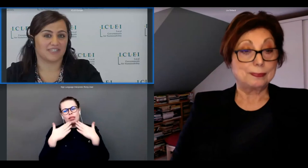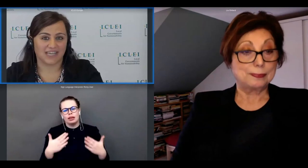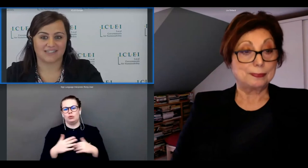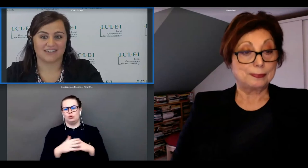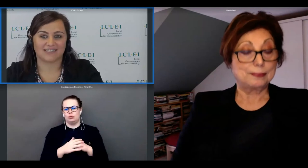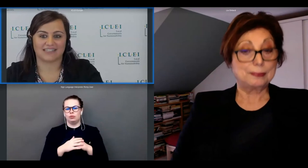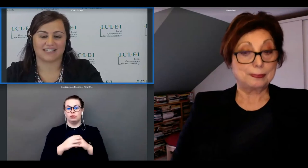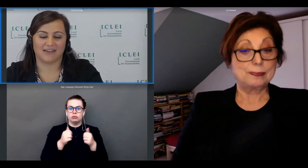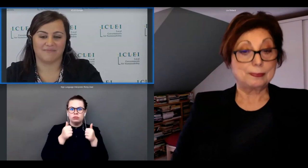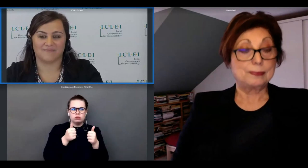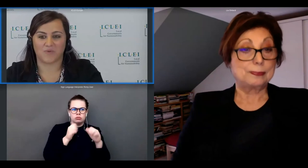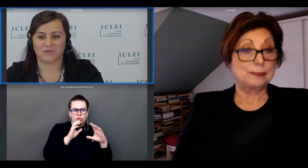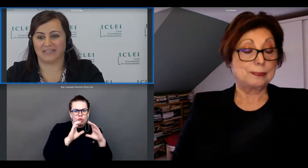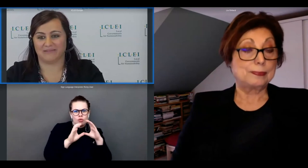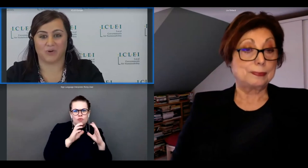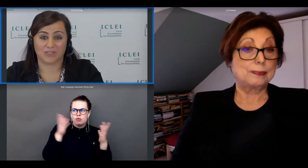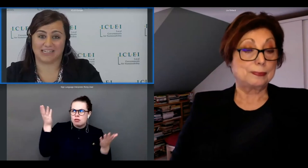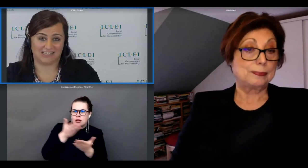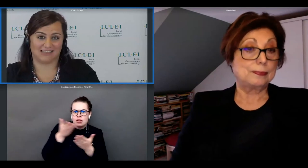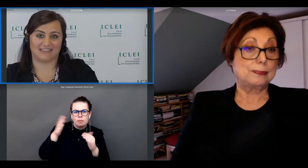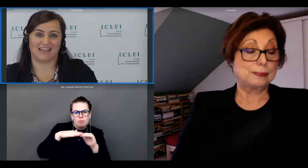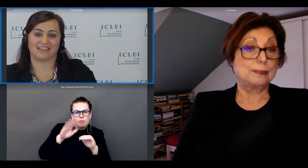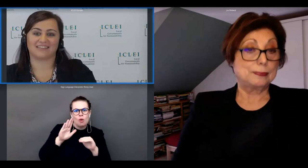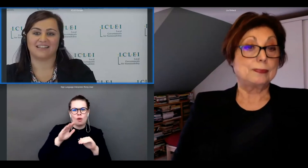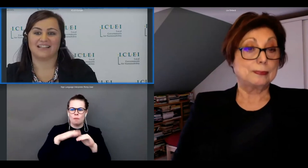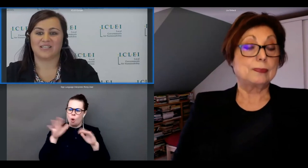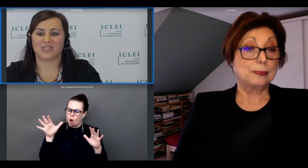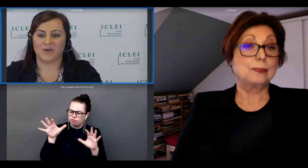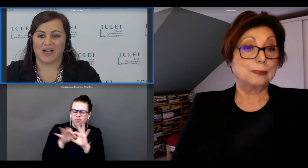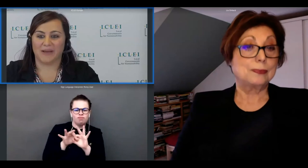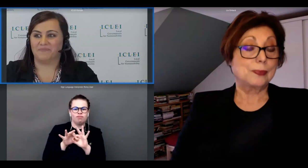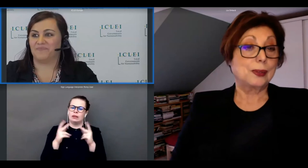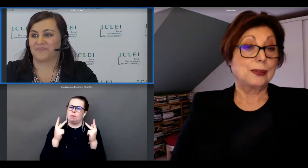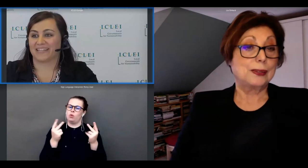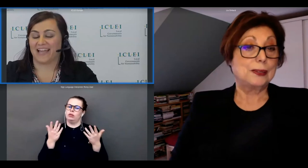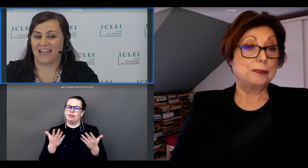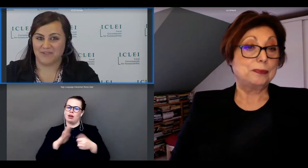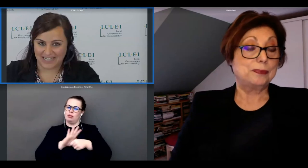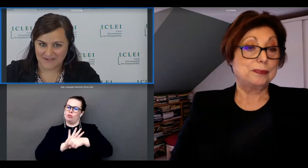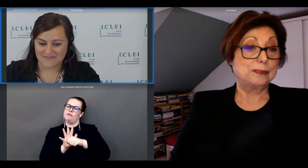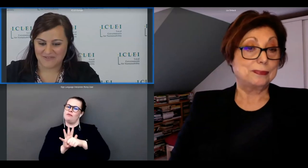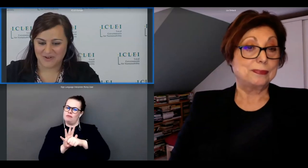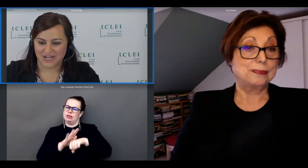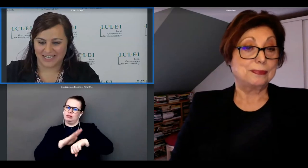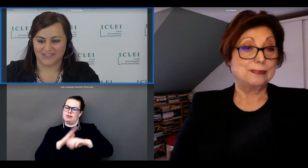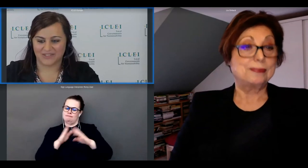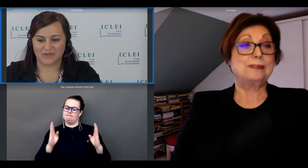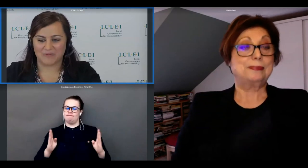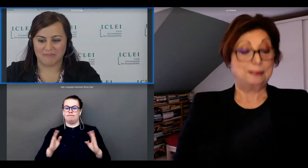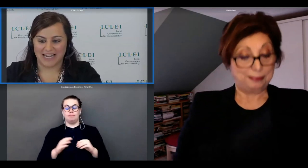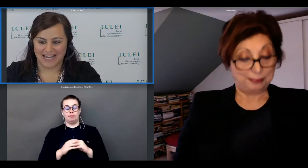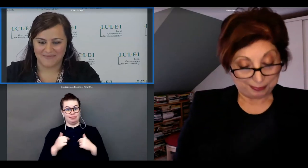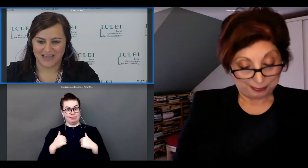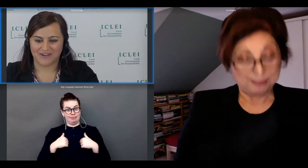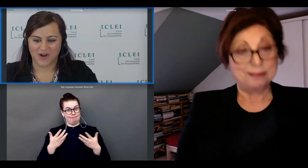conversations is um what we mostly need these days so um i will now give the floor uh to